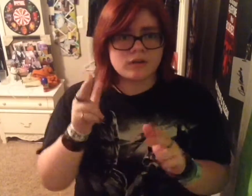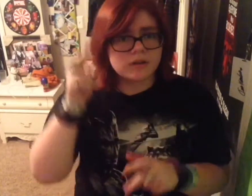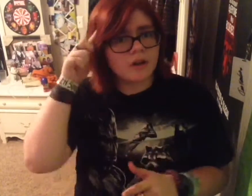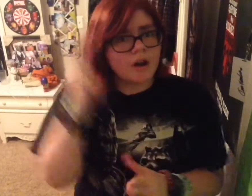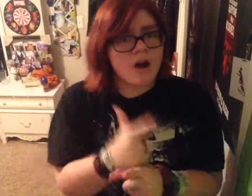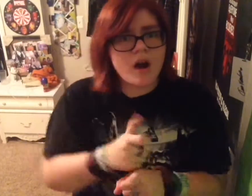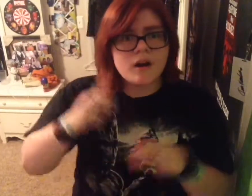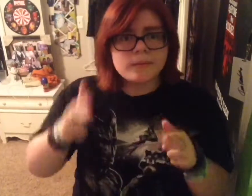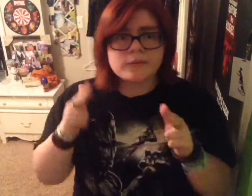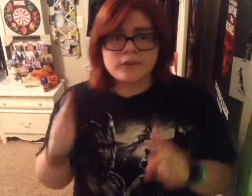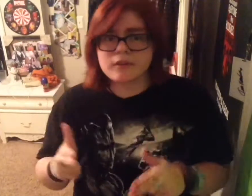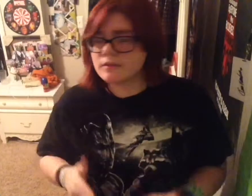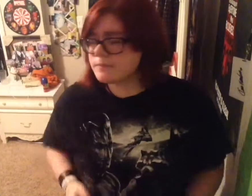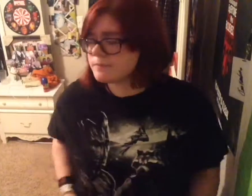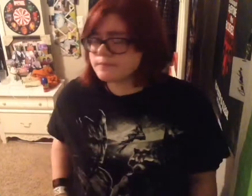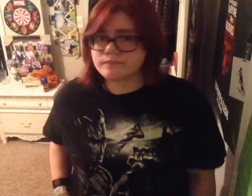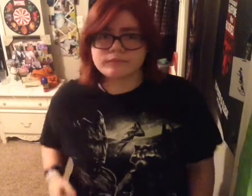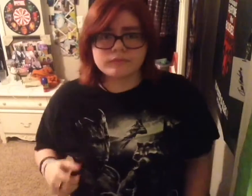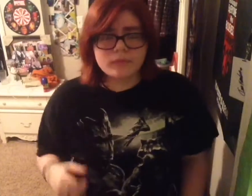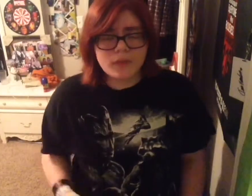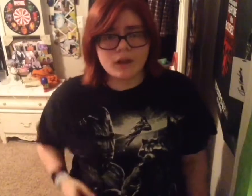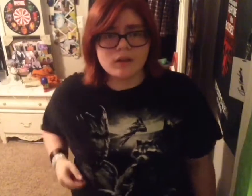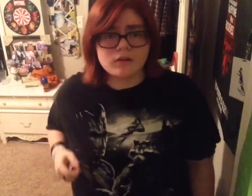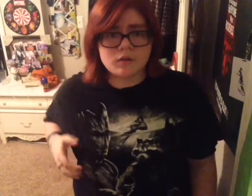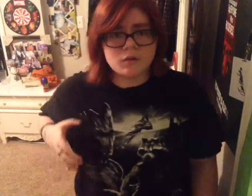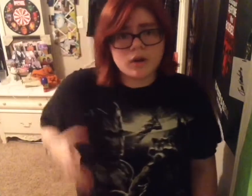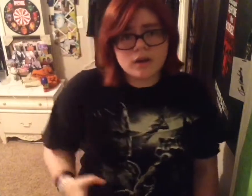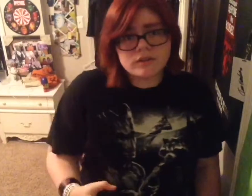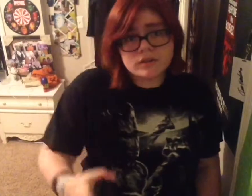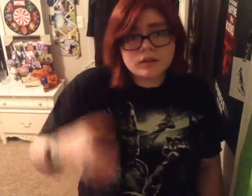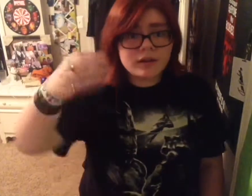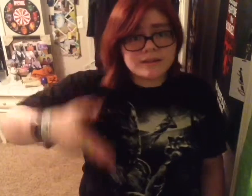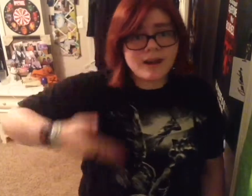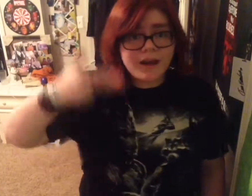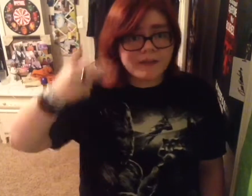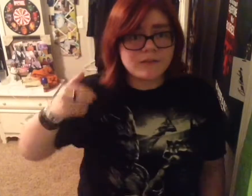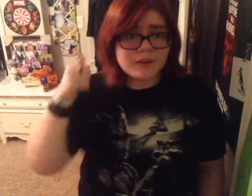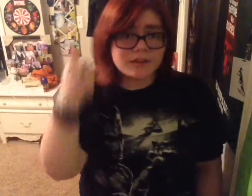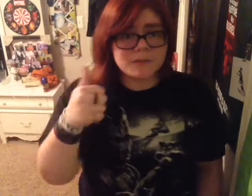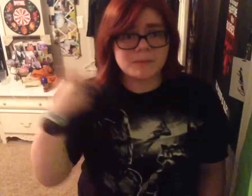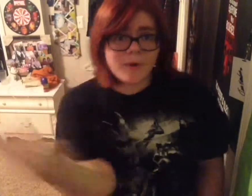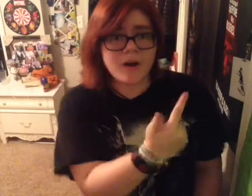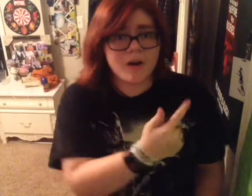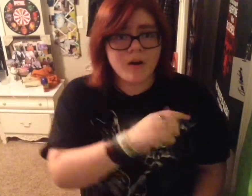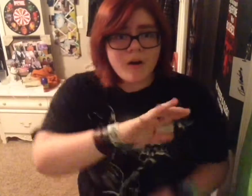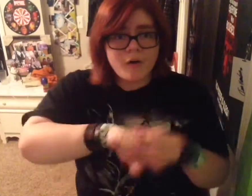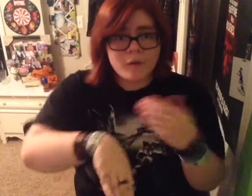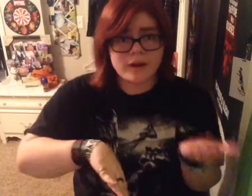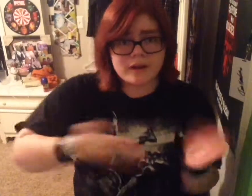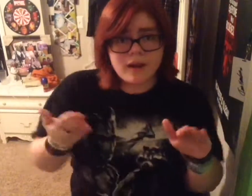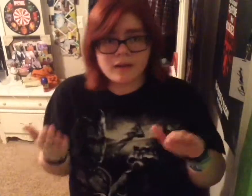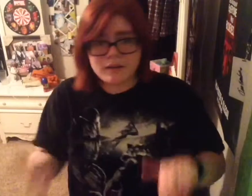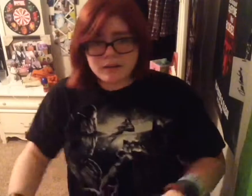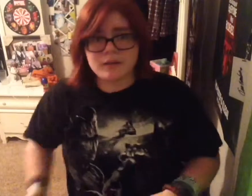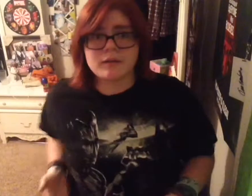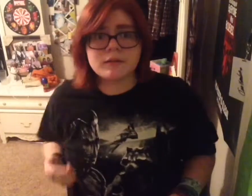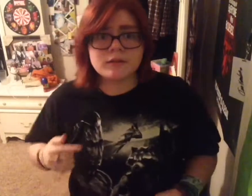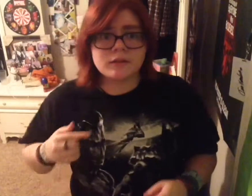of the war Stay with us, let's fight for tomorrow We gotta get this hurt